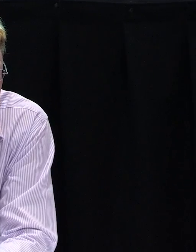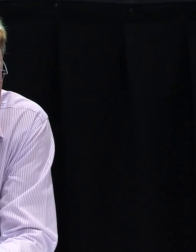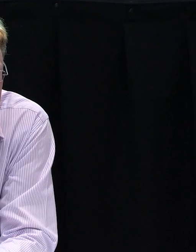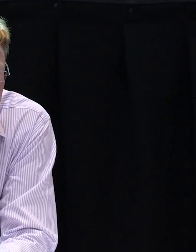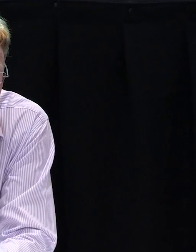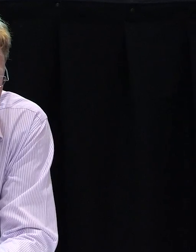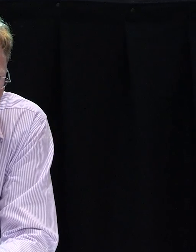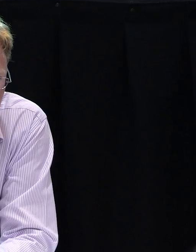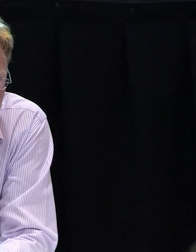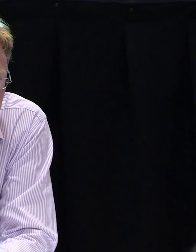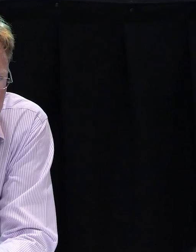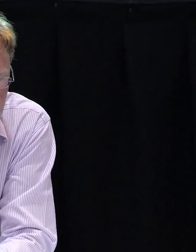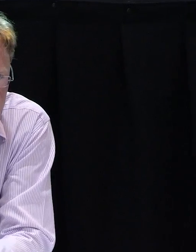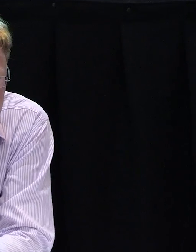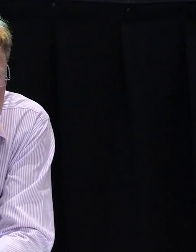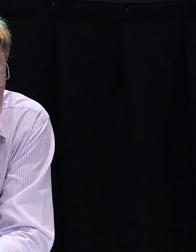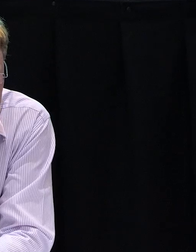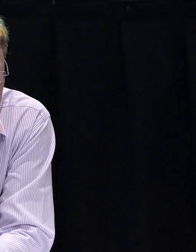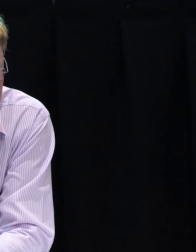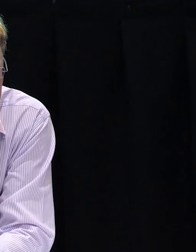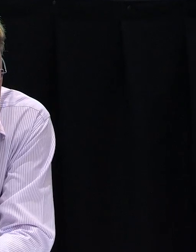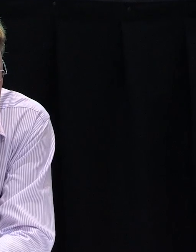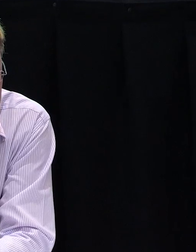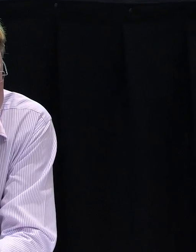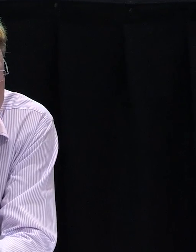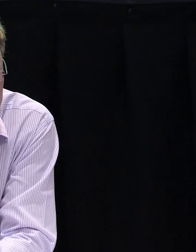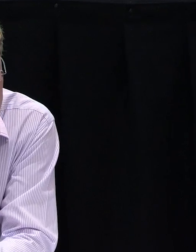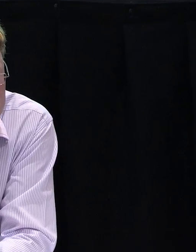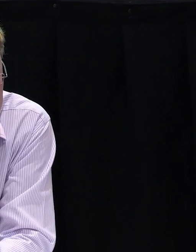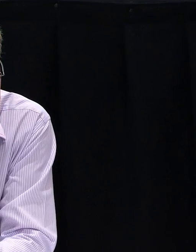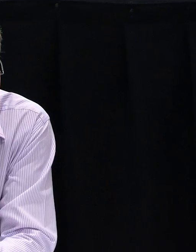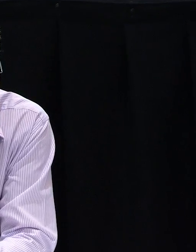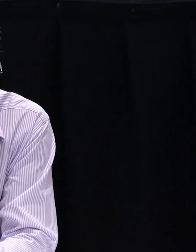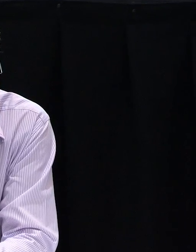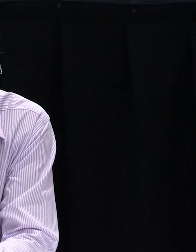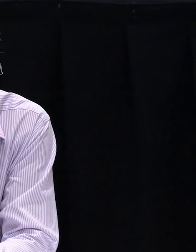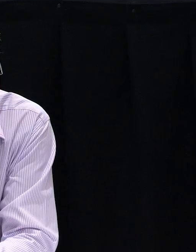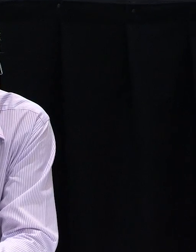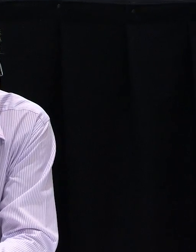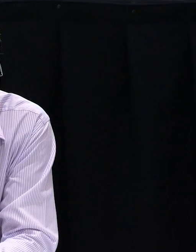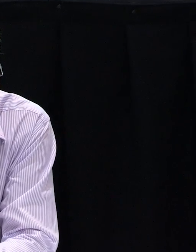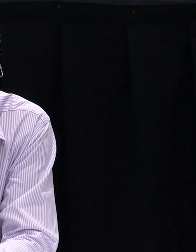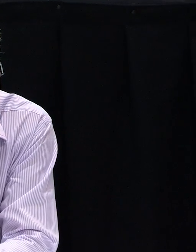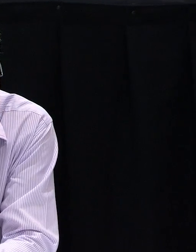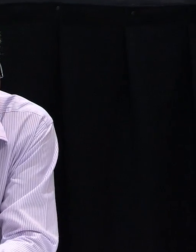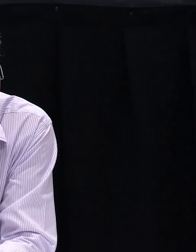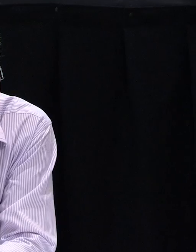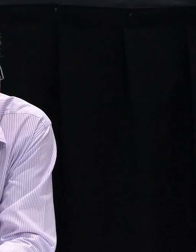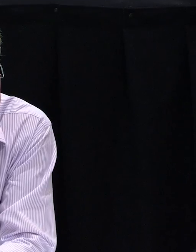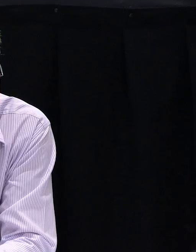that slab. And that's if there's been horizontal movement. If there actually has been vertical movement across the